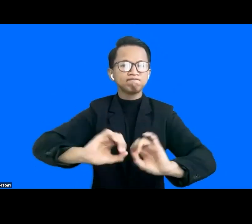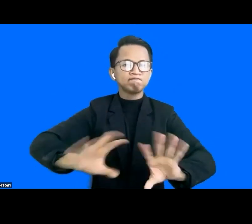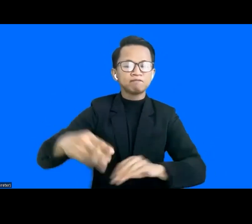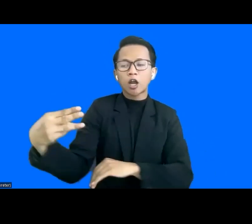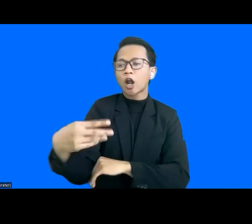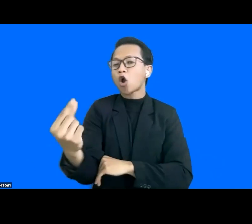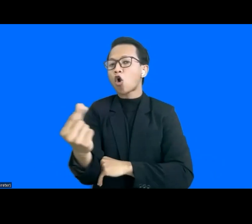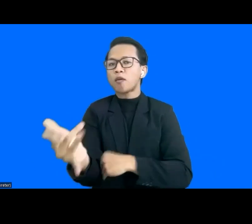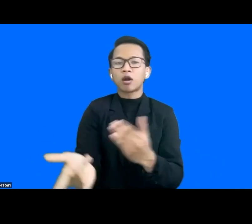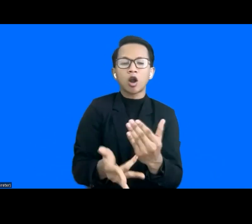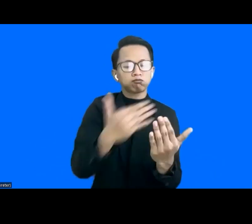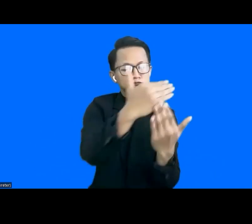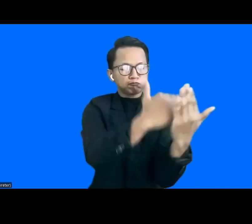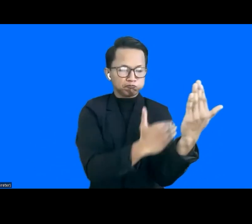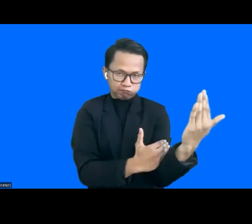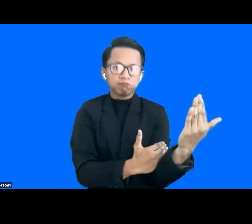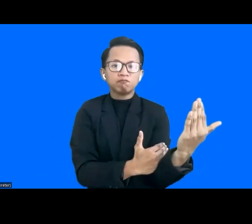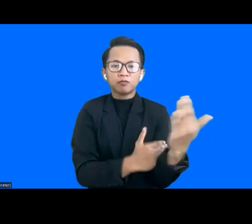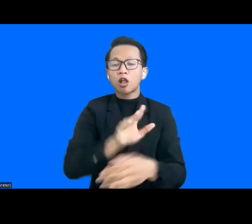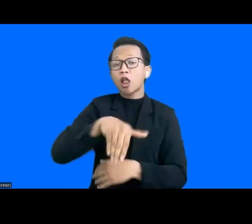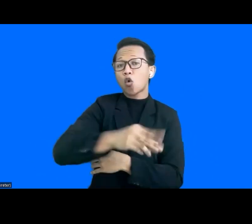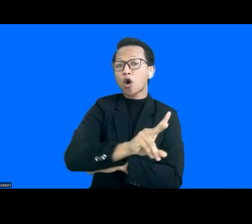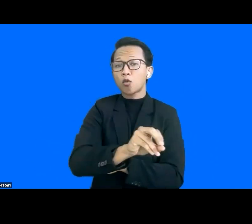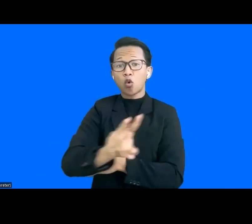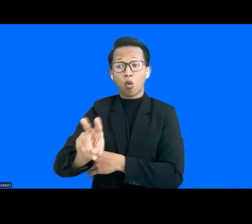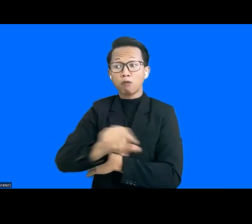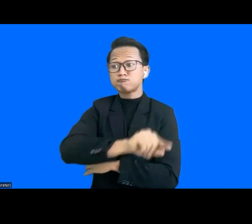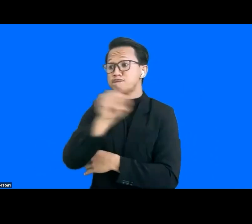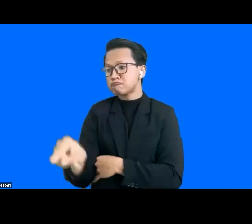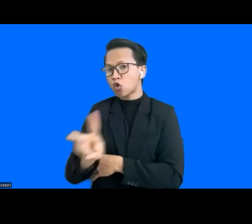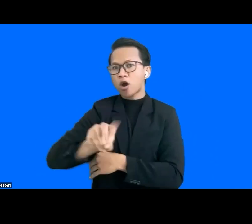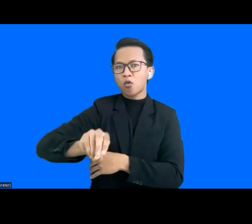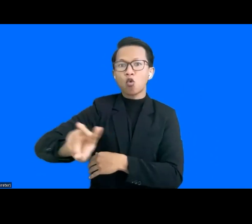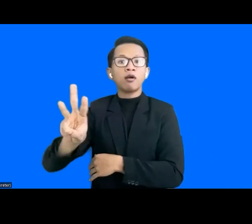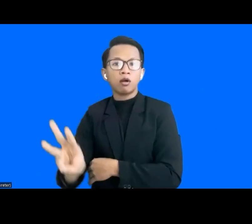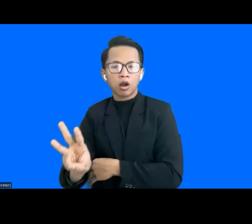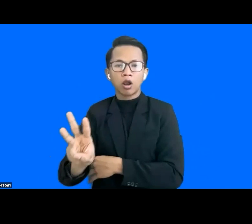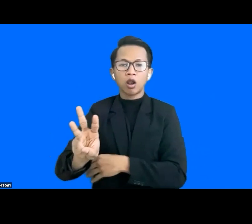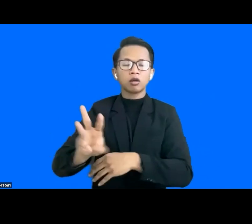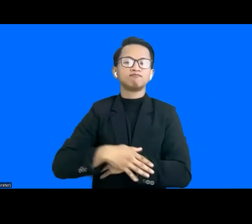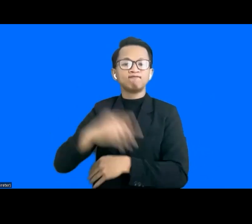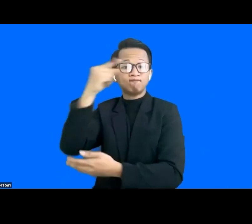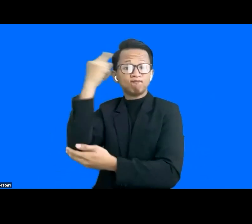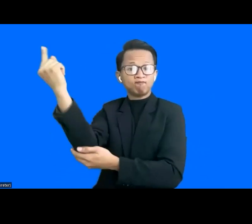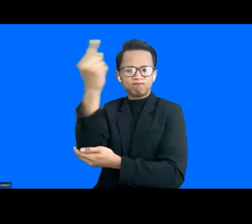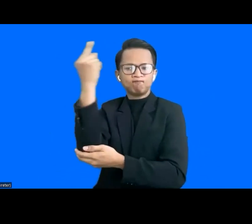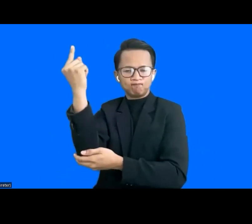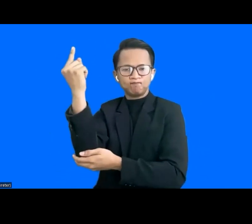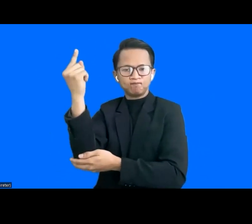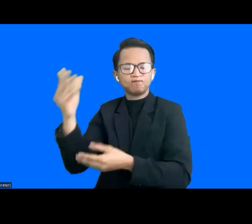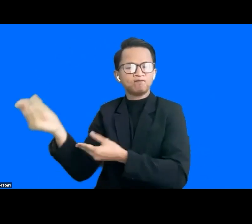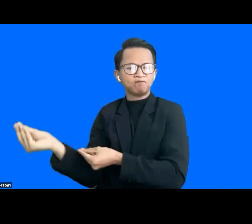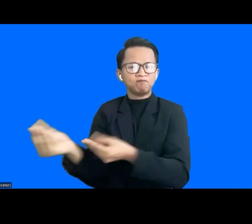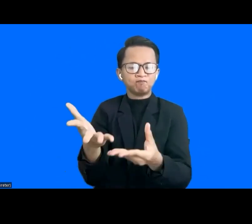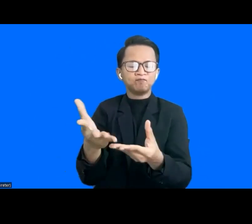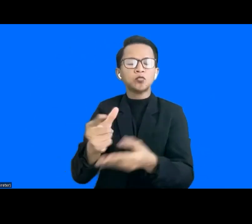policies. So, commencing in 2022 to 2023, the government will provide an additional $470 million